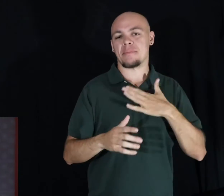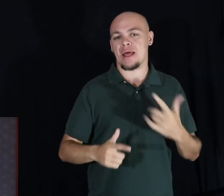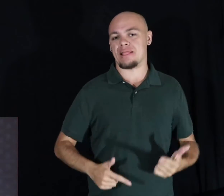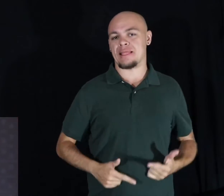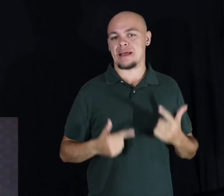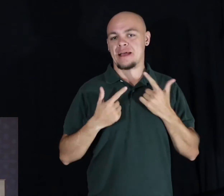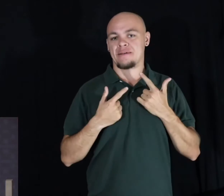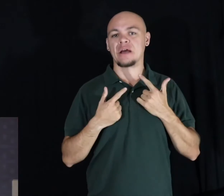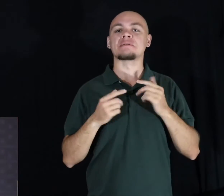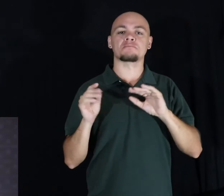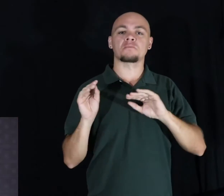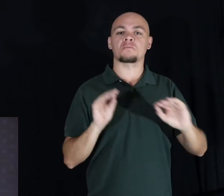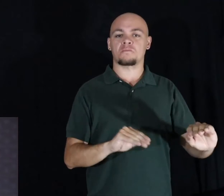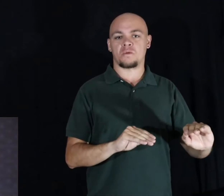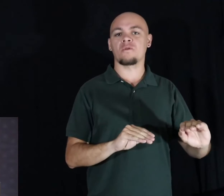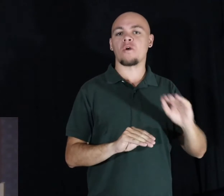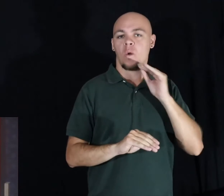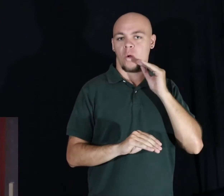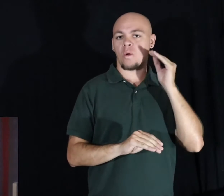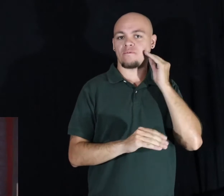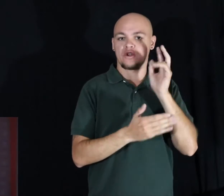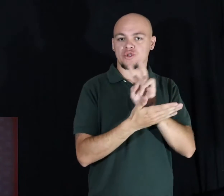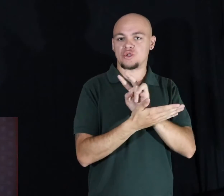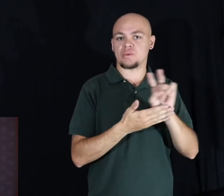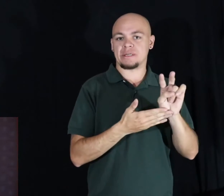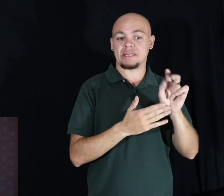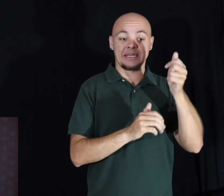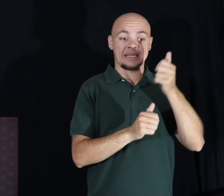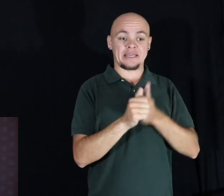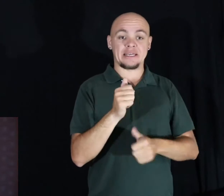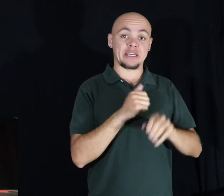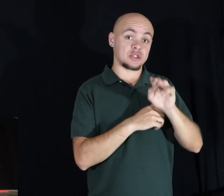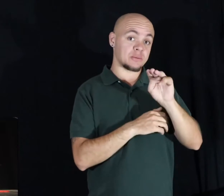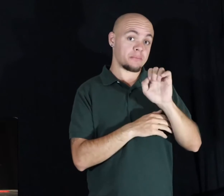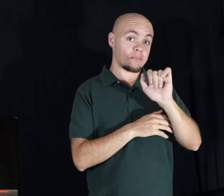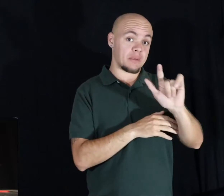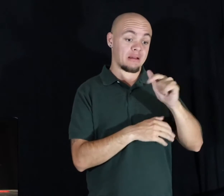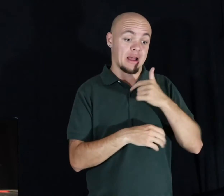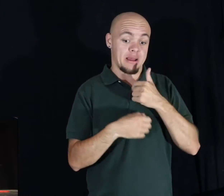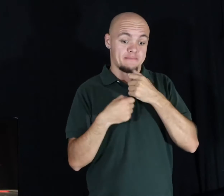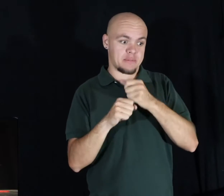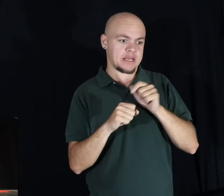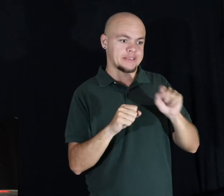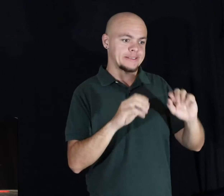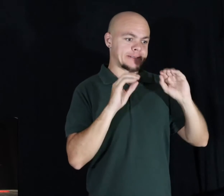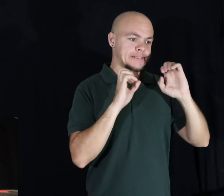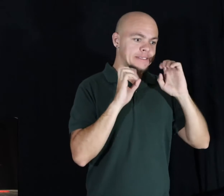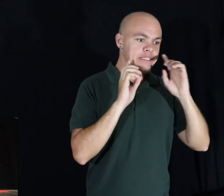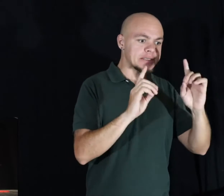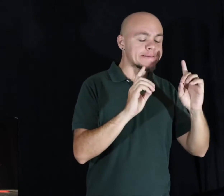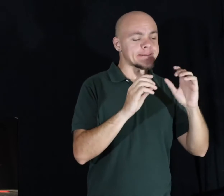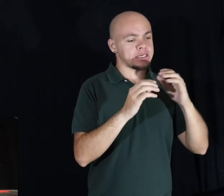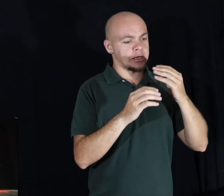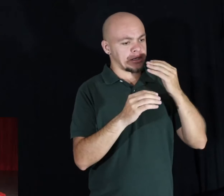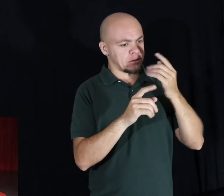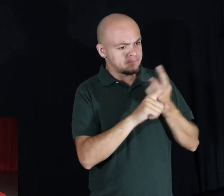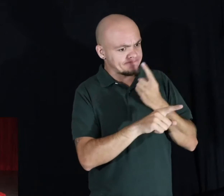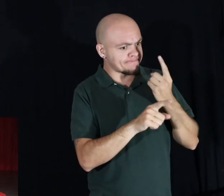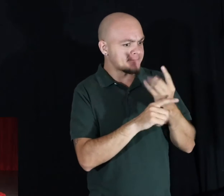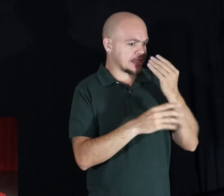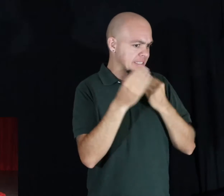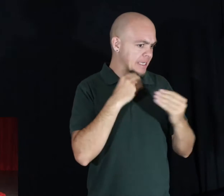decided to move back home for the next two weeks and make every single meal that my little brother would eat, educating him about proper nutrition along the way.